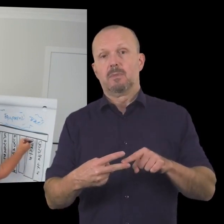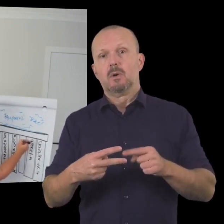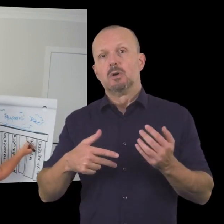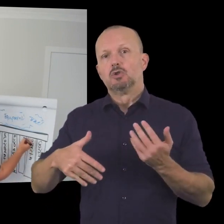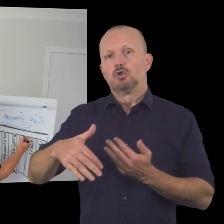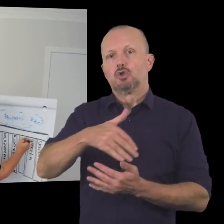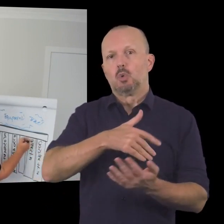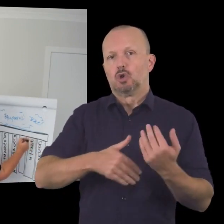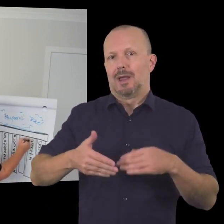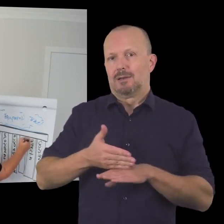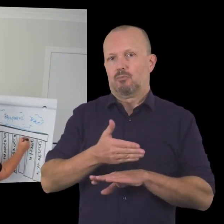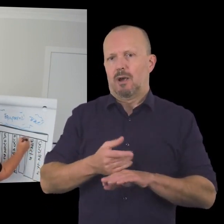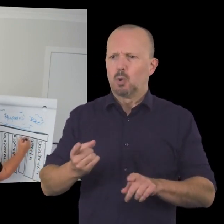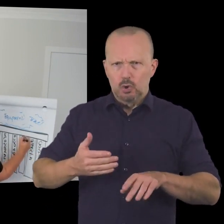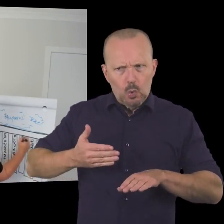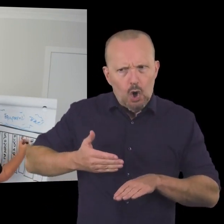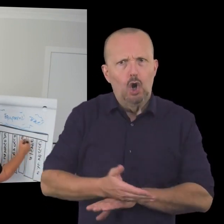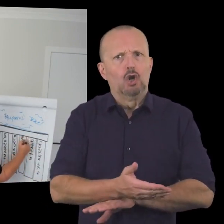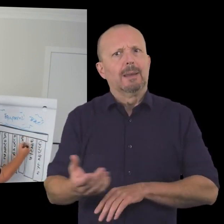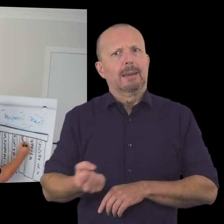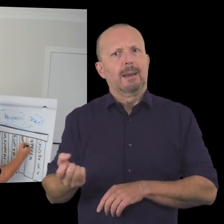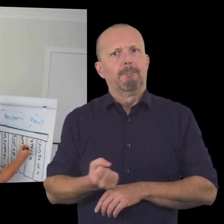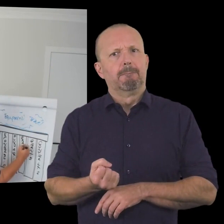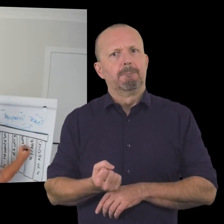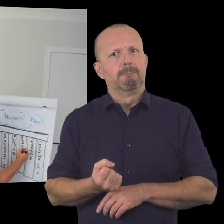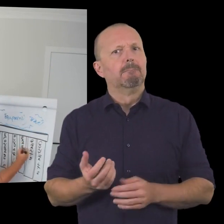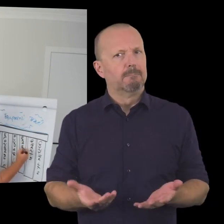uh and uh social enterprise or earned income